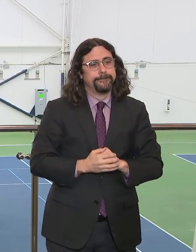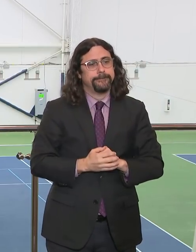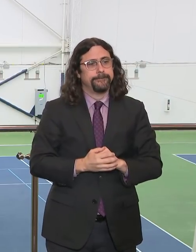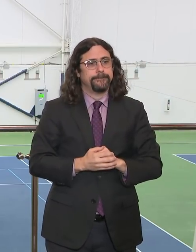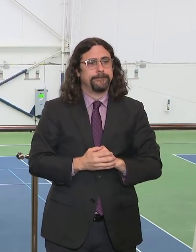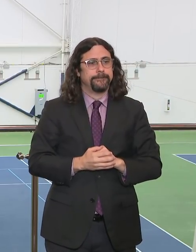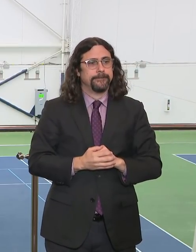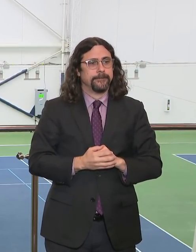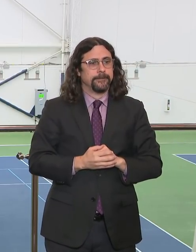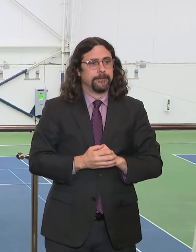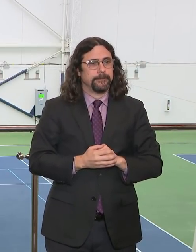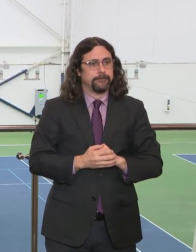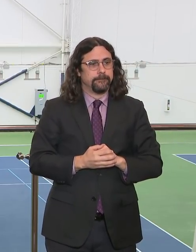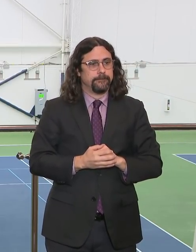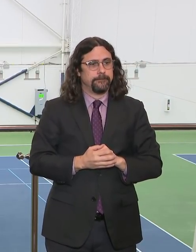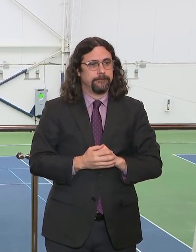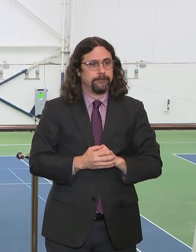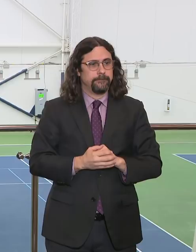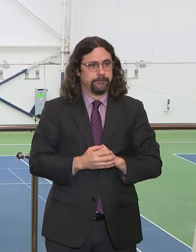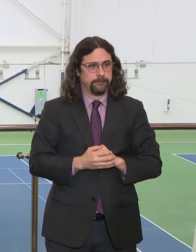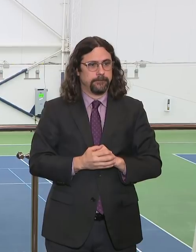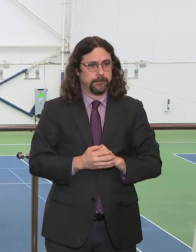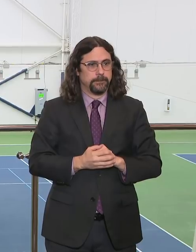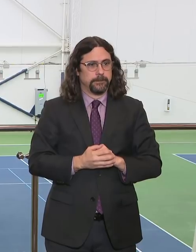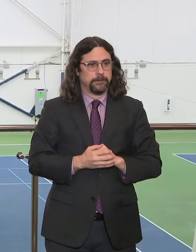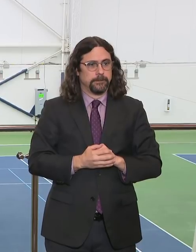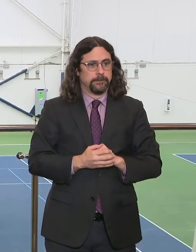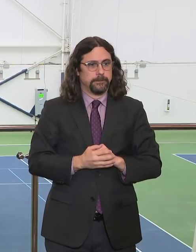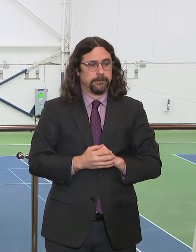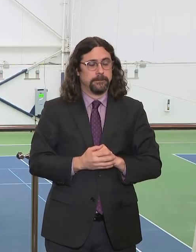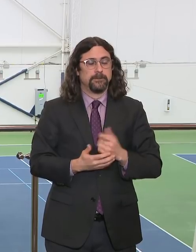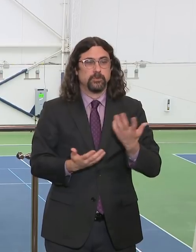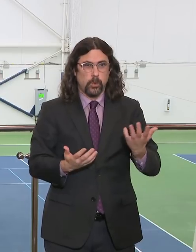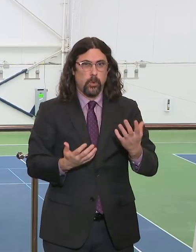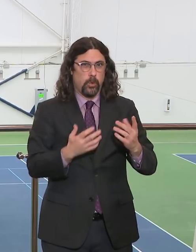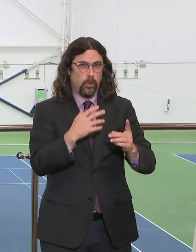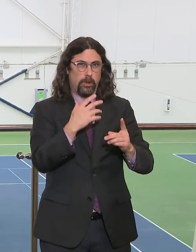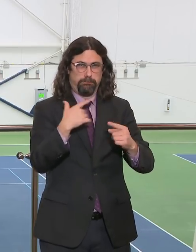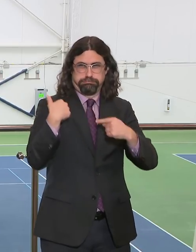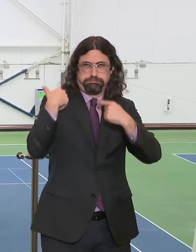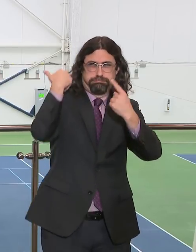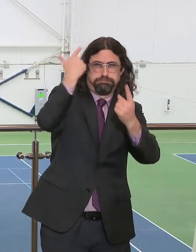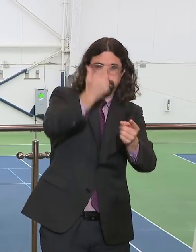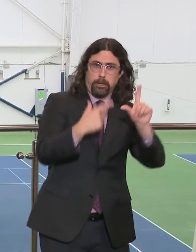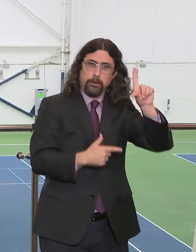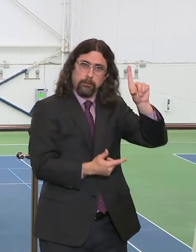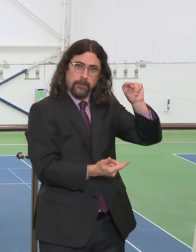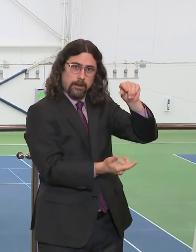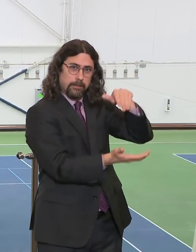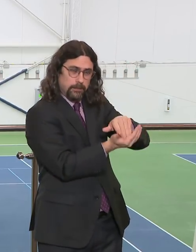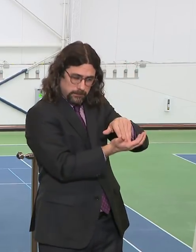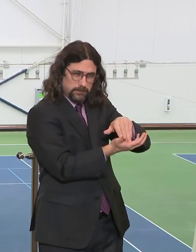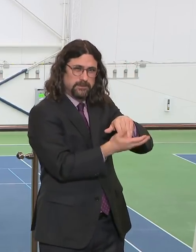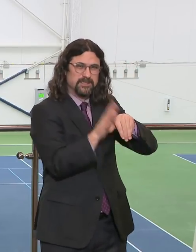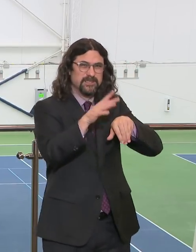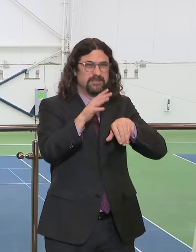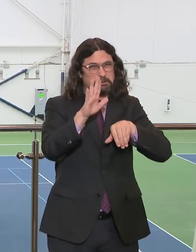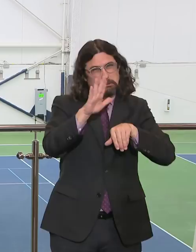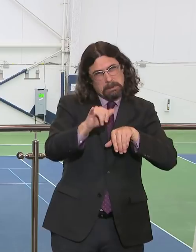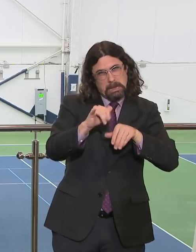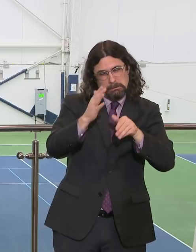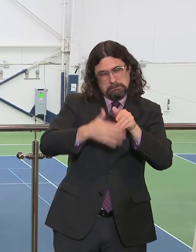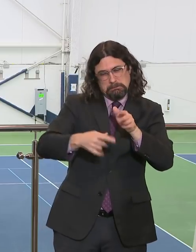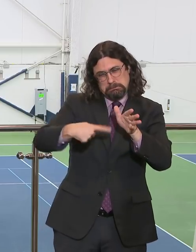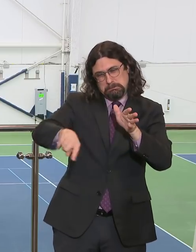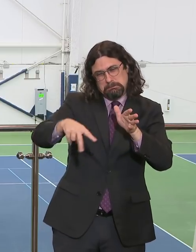just the next weeks, triple that number, produce three times that